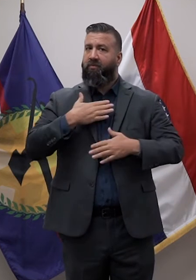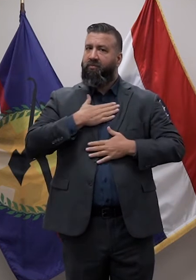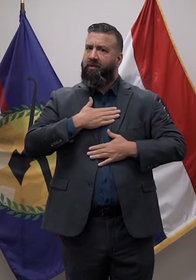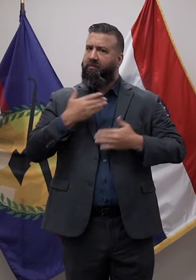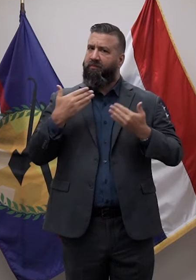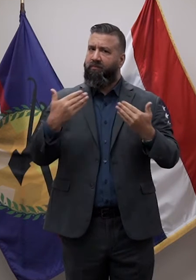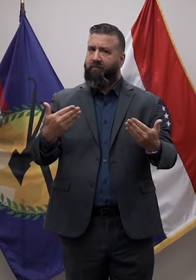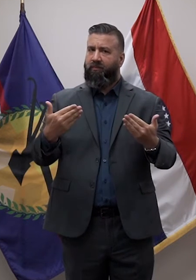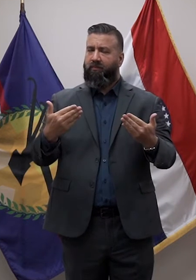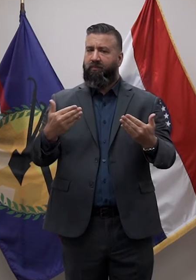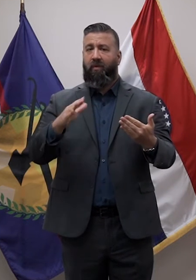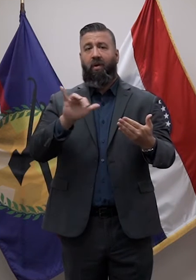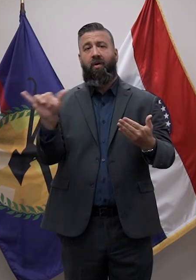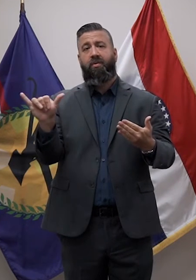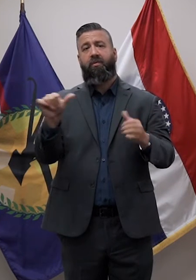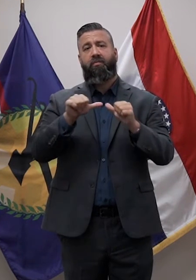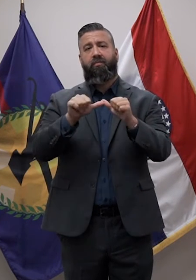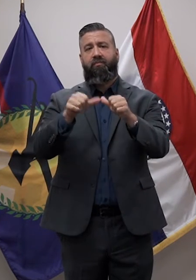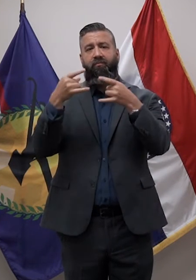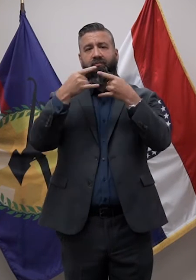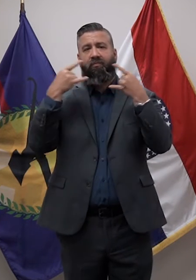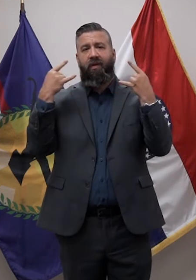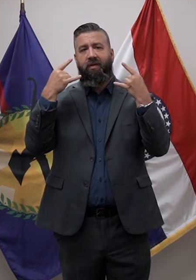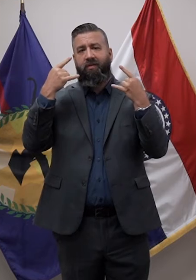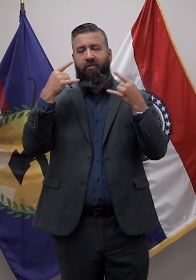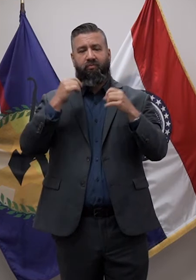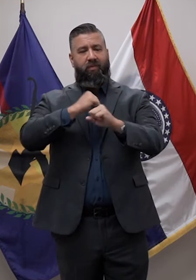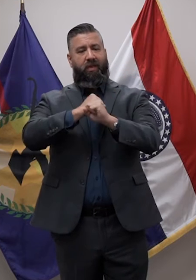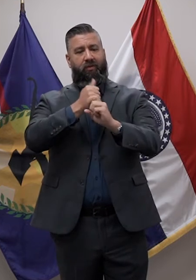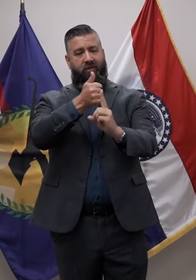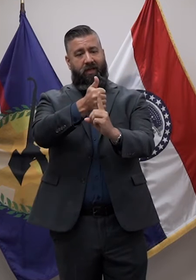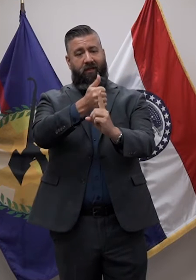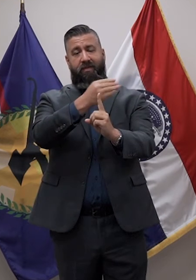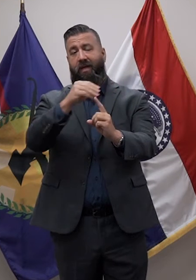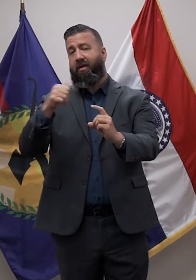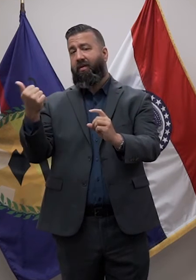continue wearing a mask to protect those who cannot fully protect themselves.